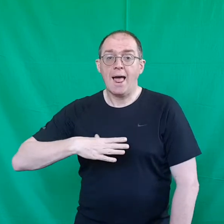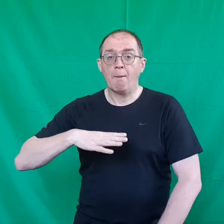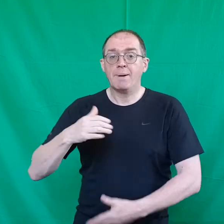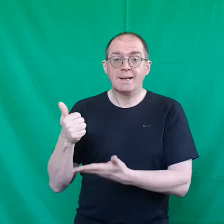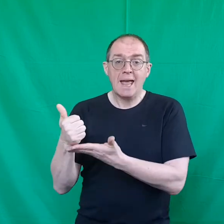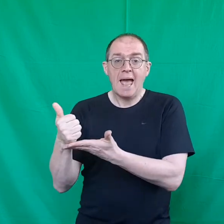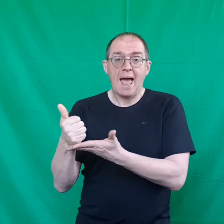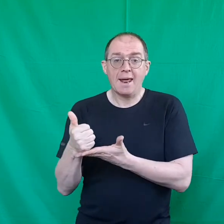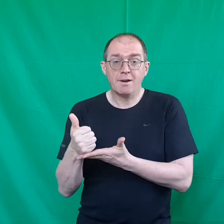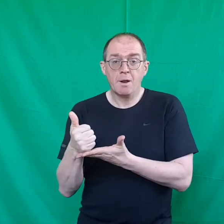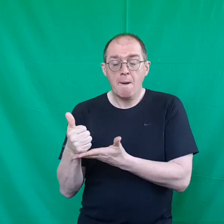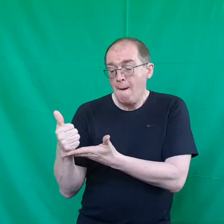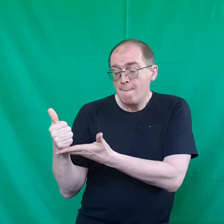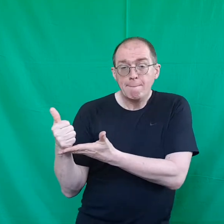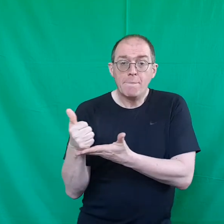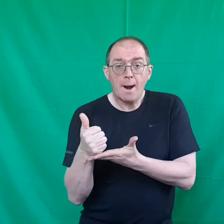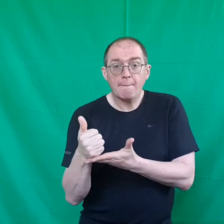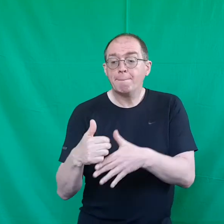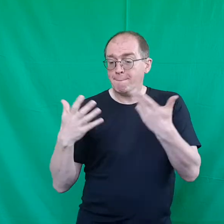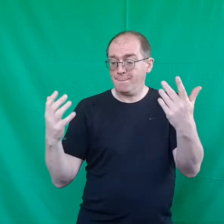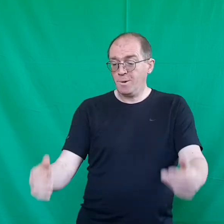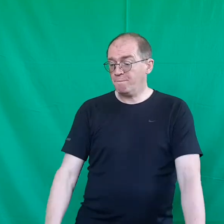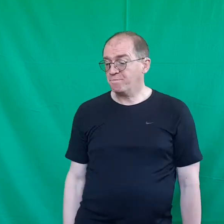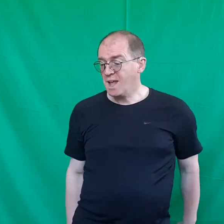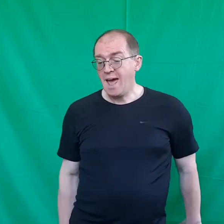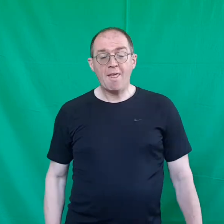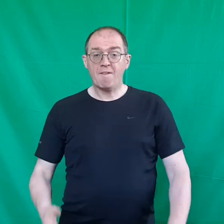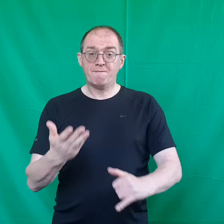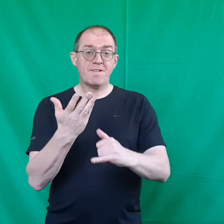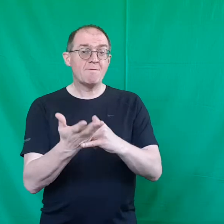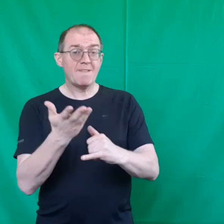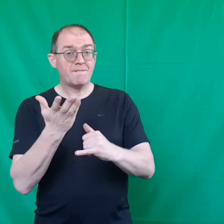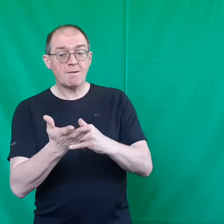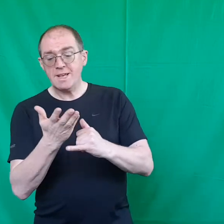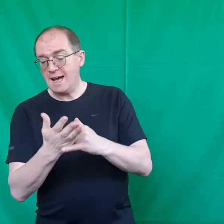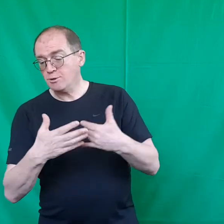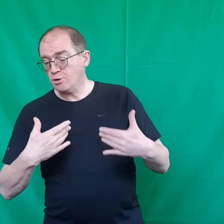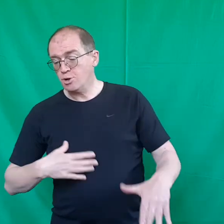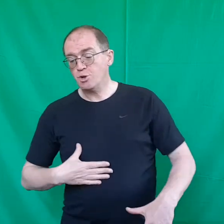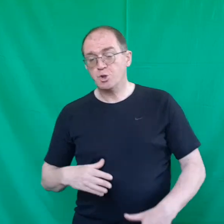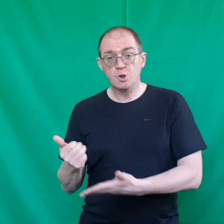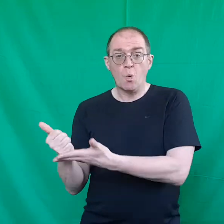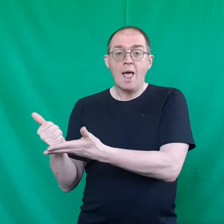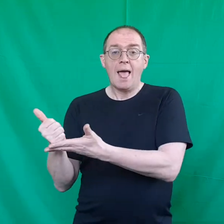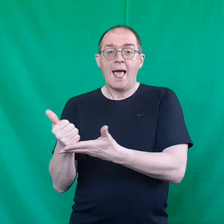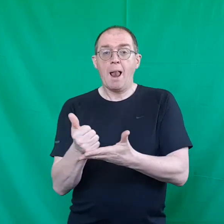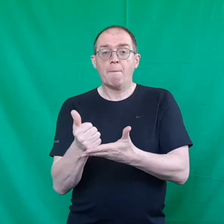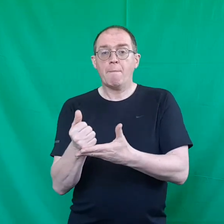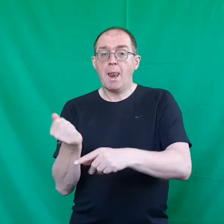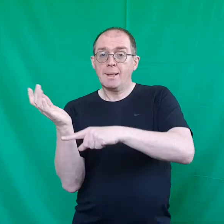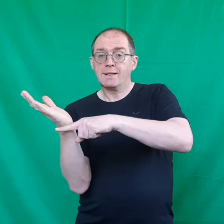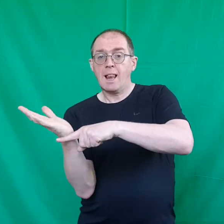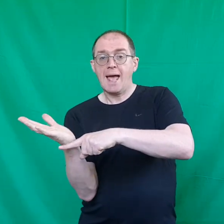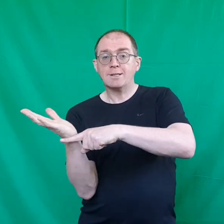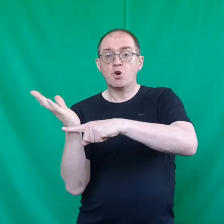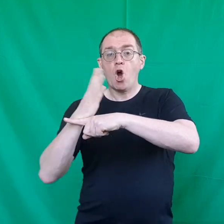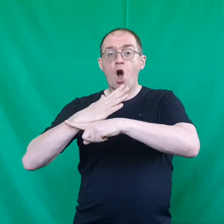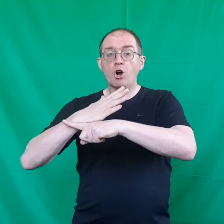helping hand but um well at the very very end you just do help a little hedgehog